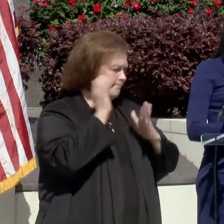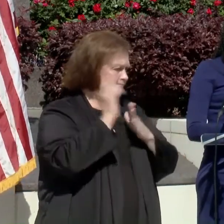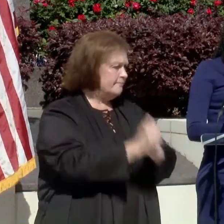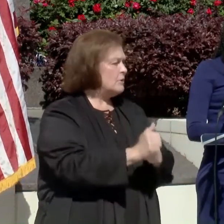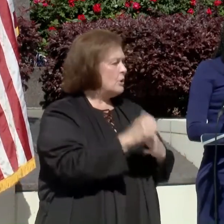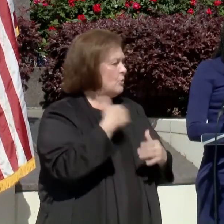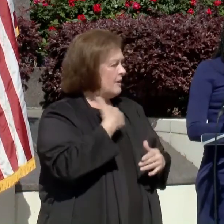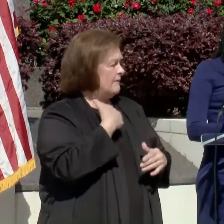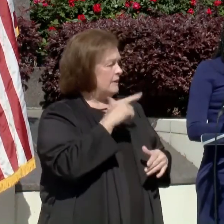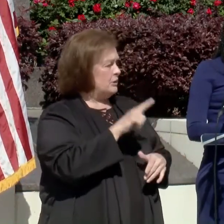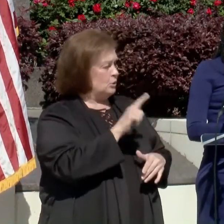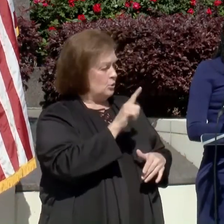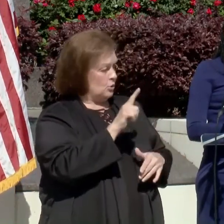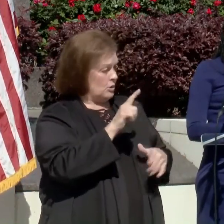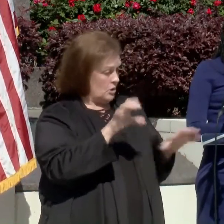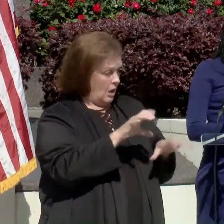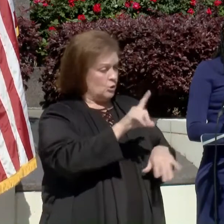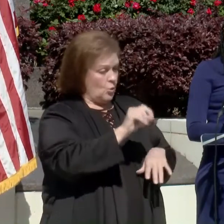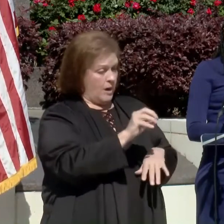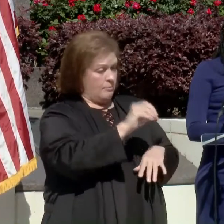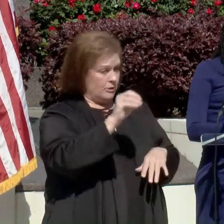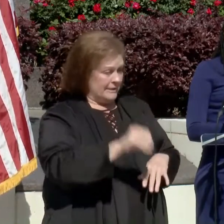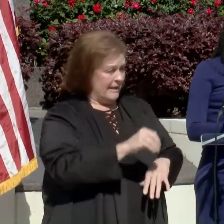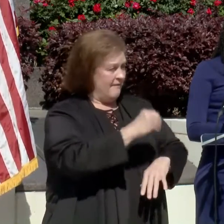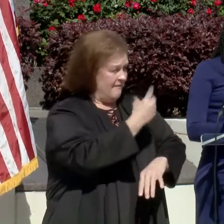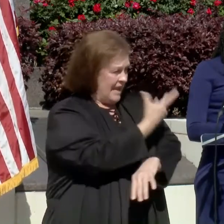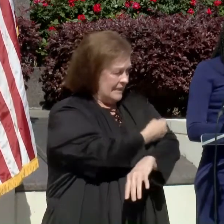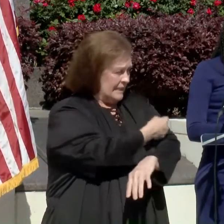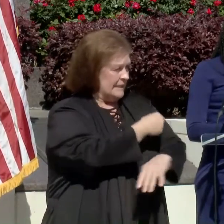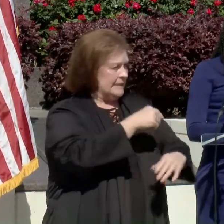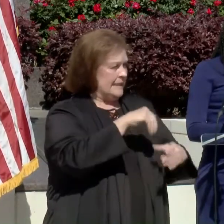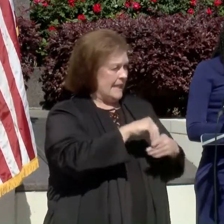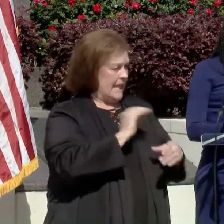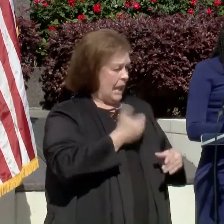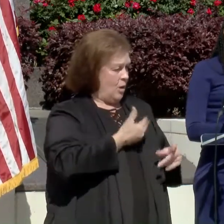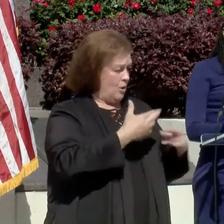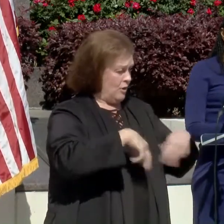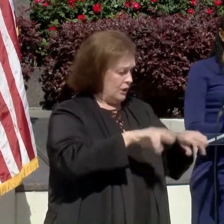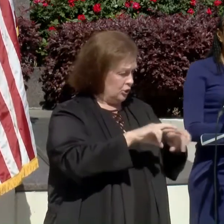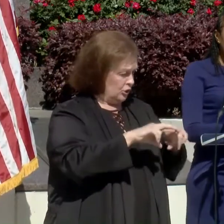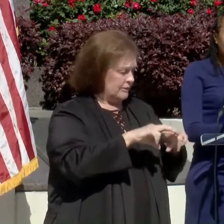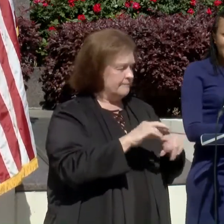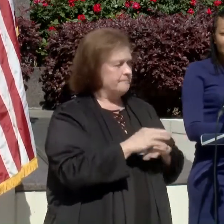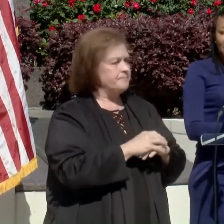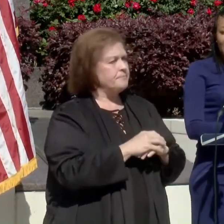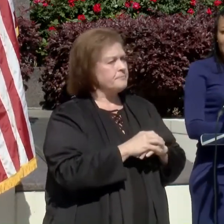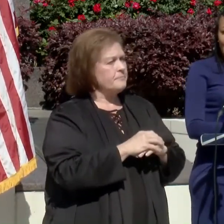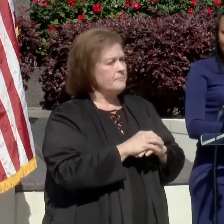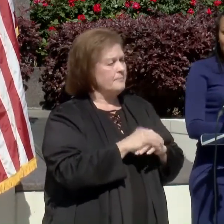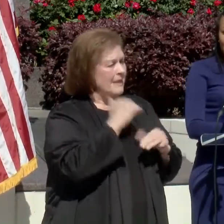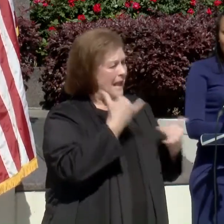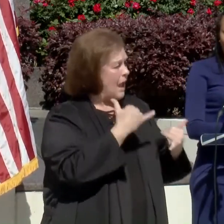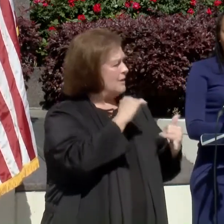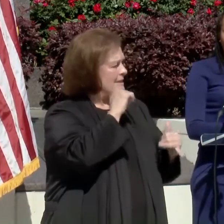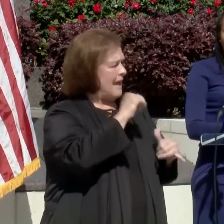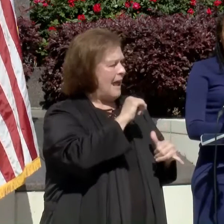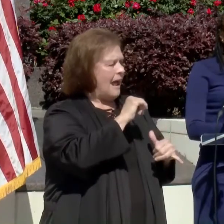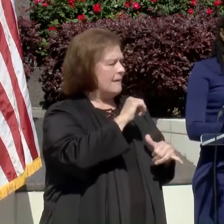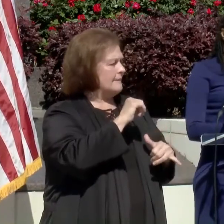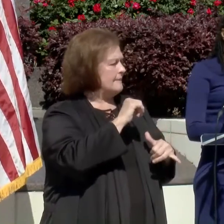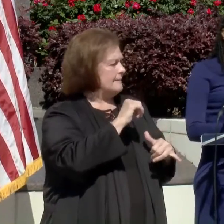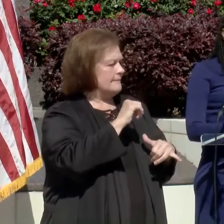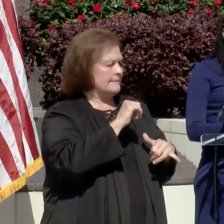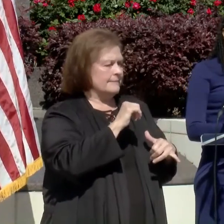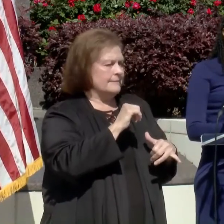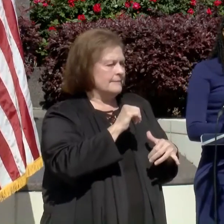We've completed over 20% of vaccines, um, in the region. However, now is not the time for us to let up our guard.